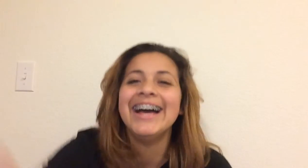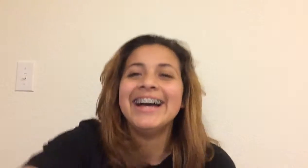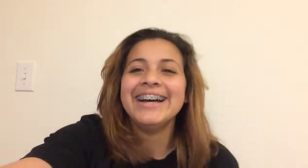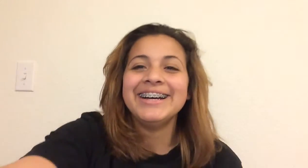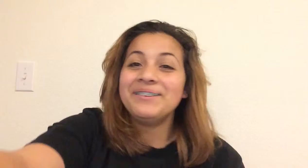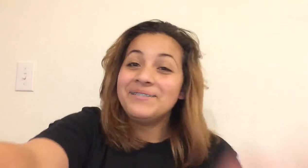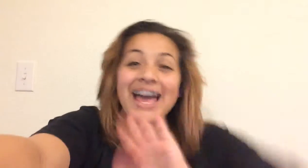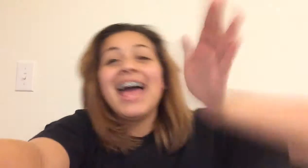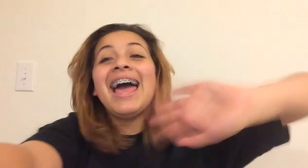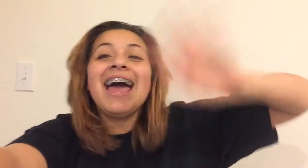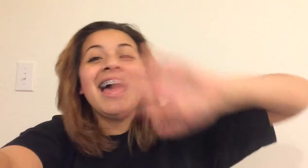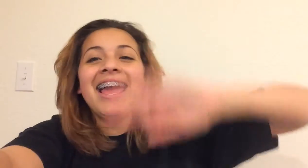Bye Bye